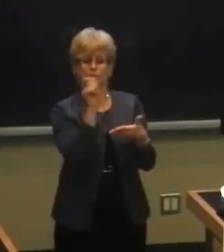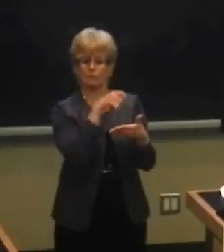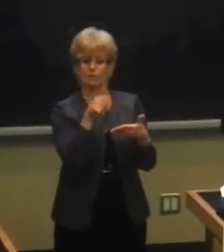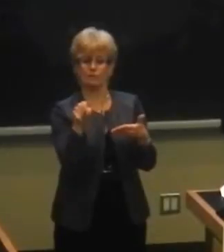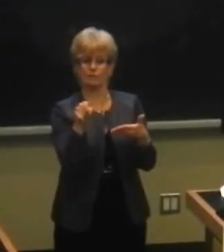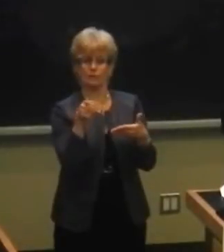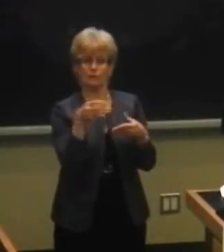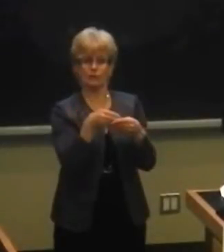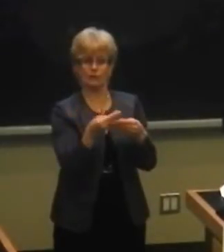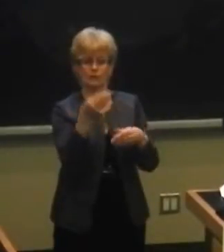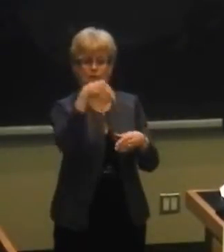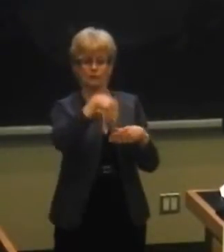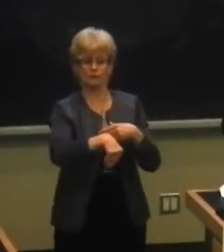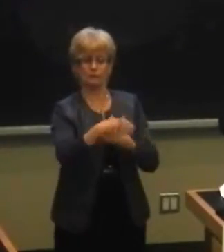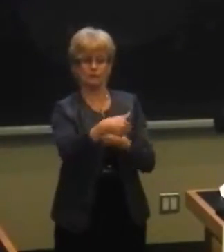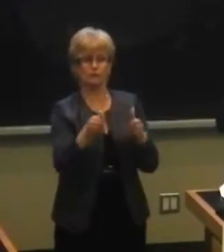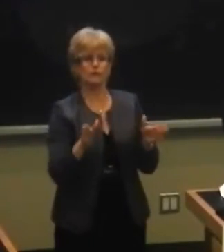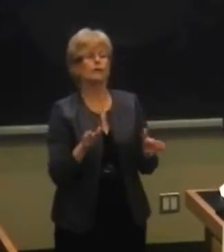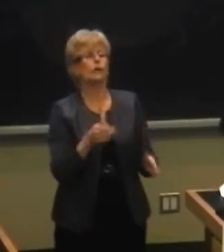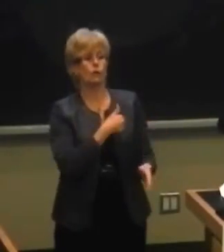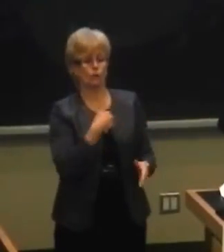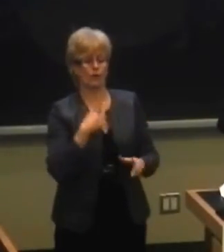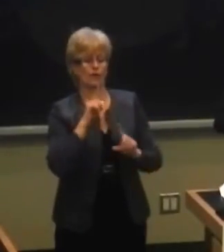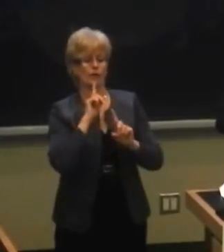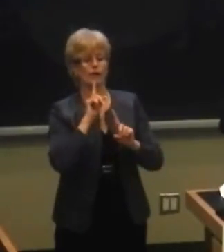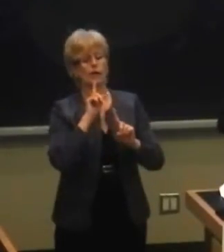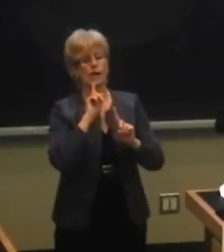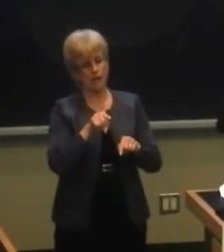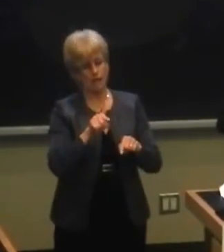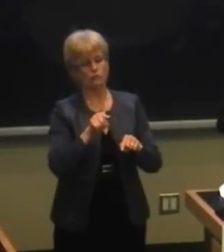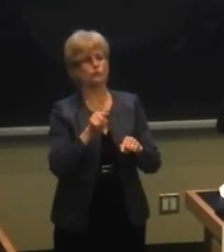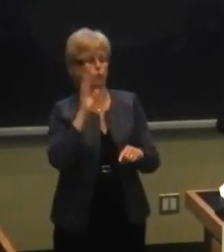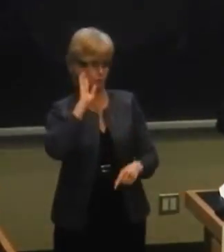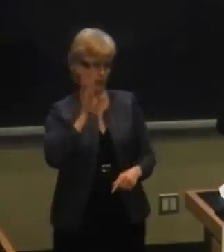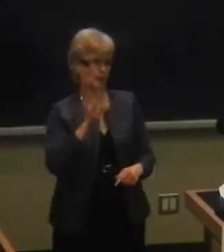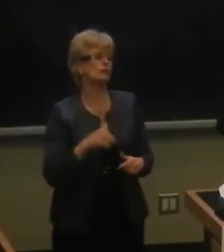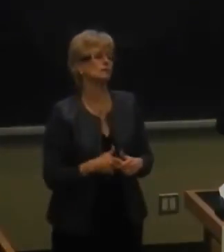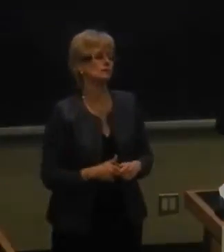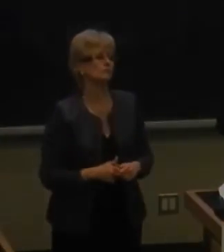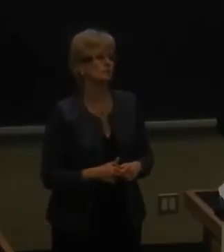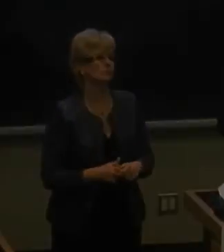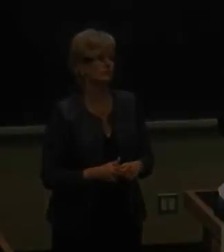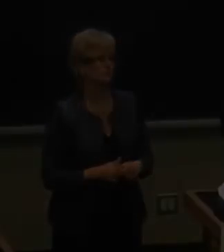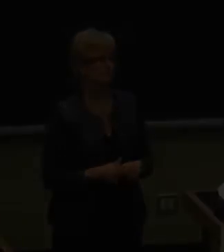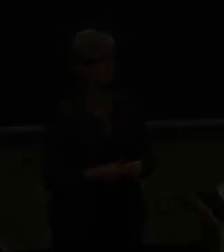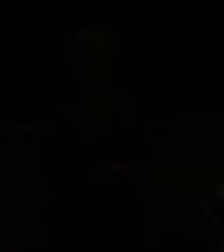our commitment is that every single comment card will be reviewed and responded to. or so. So if you do that. Hopefully About